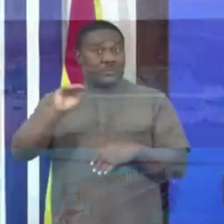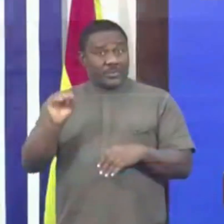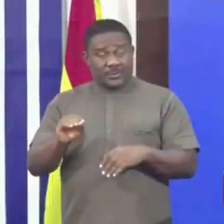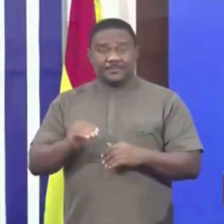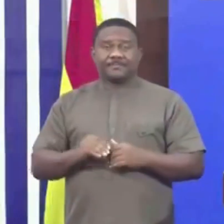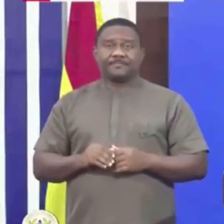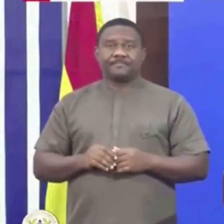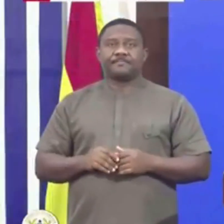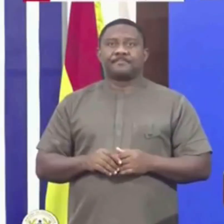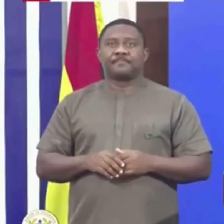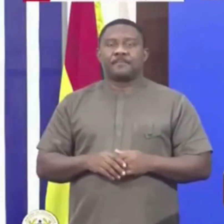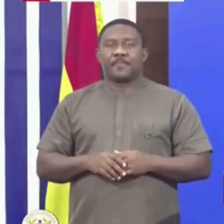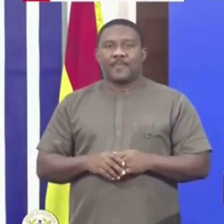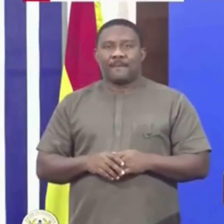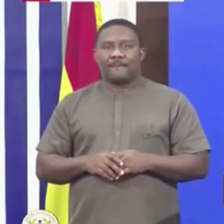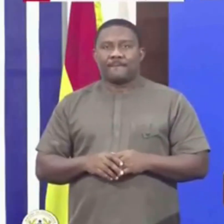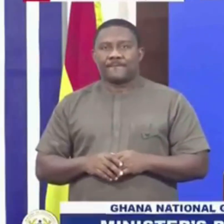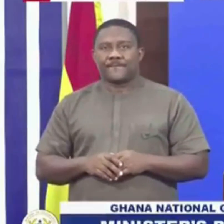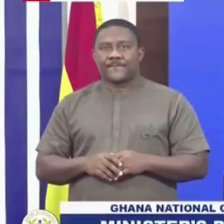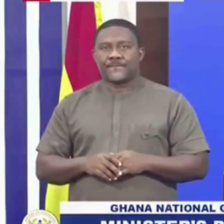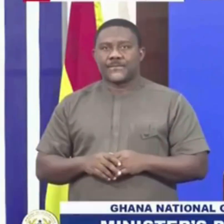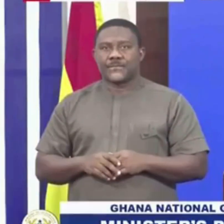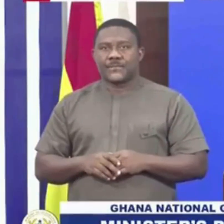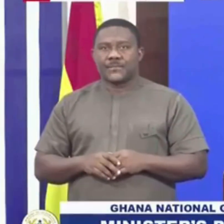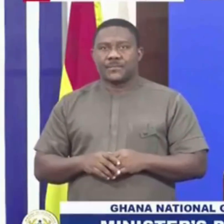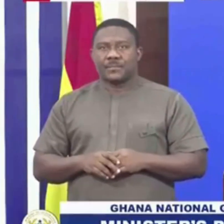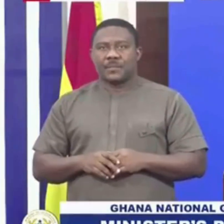infrastructure that started operating in 2019.